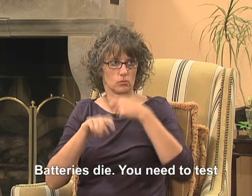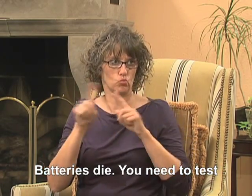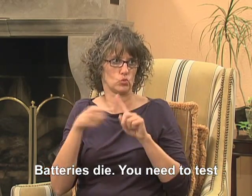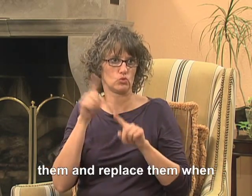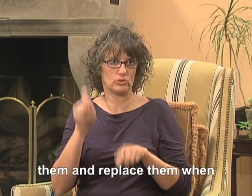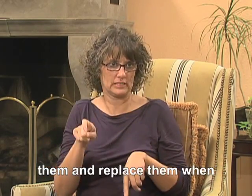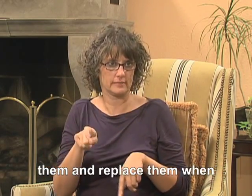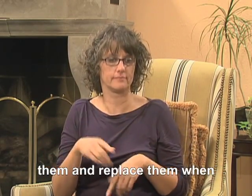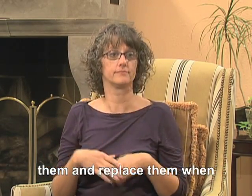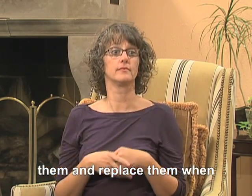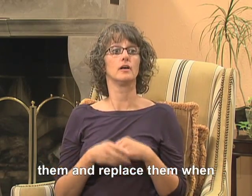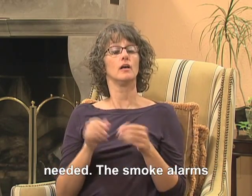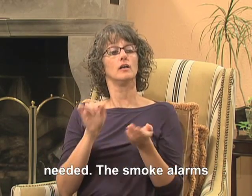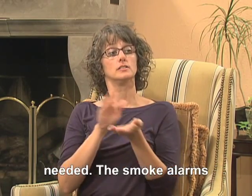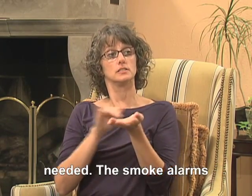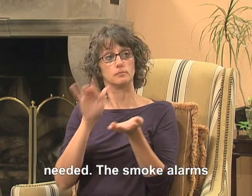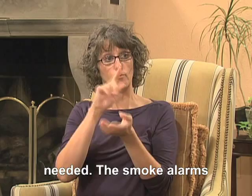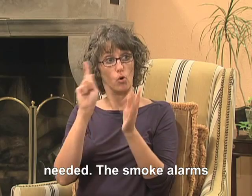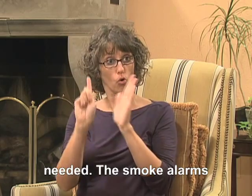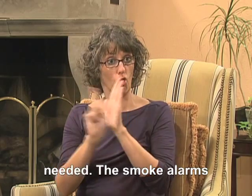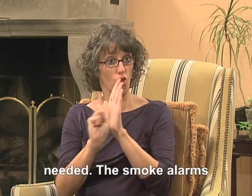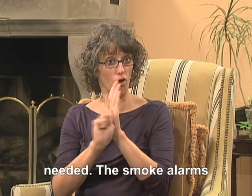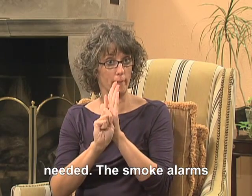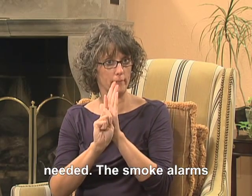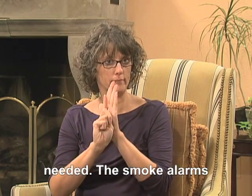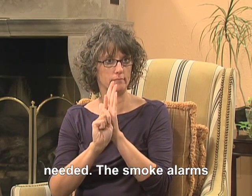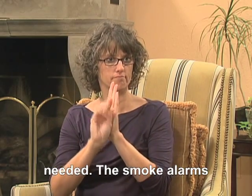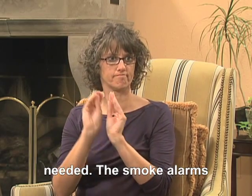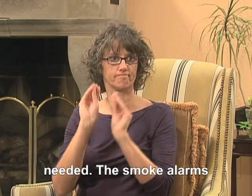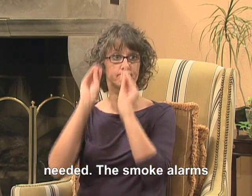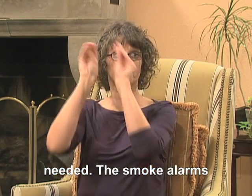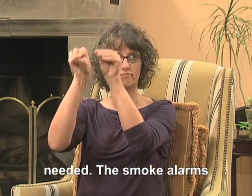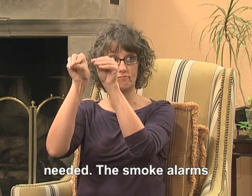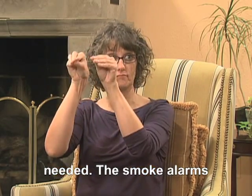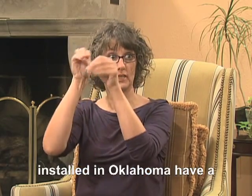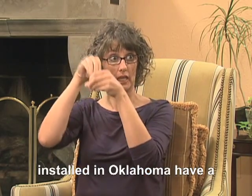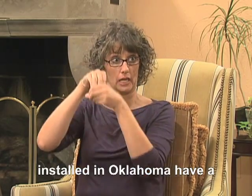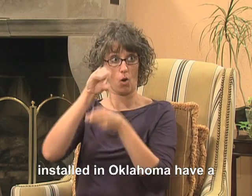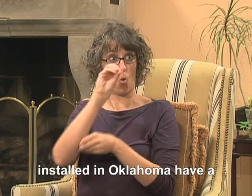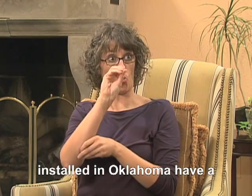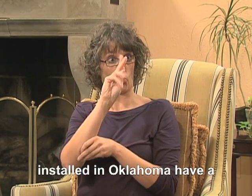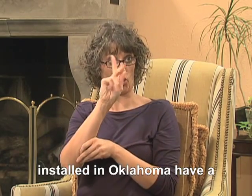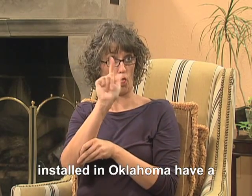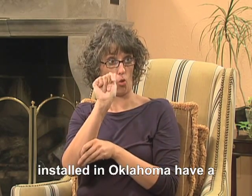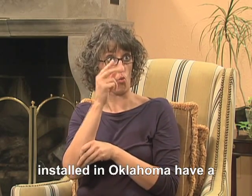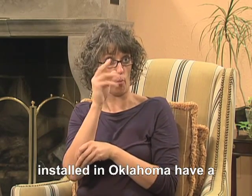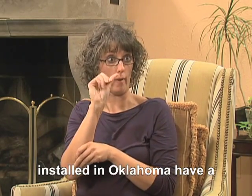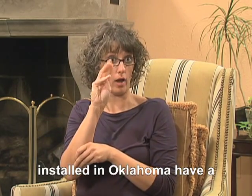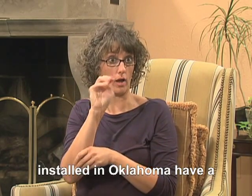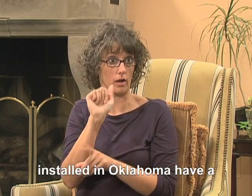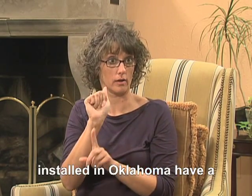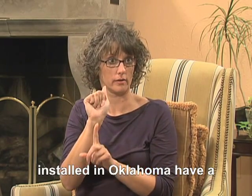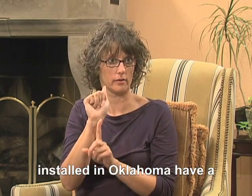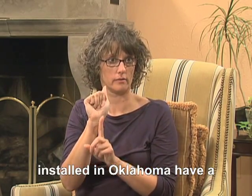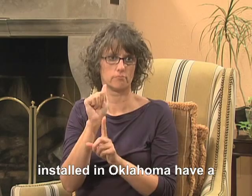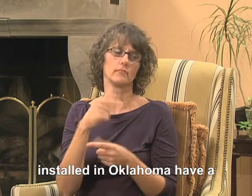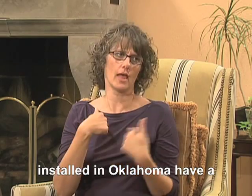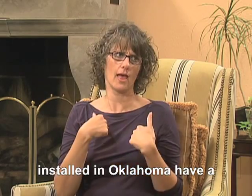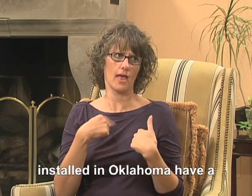test them and replace them when needed. The smoke alarms installed in Oklahoma have a long